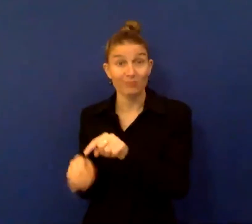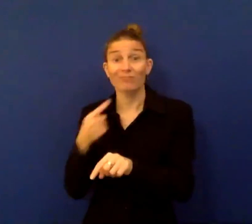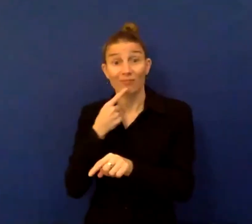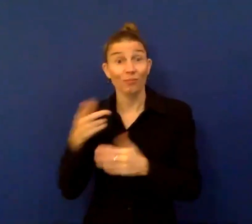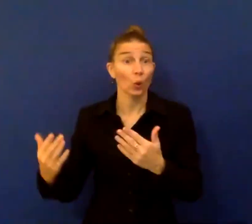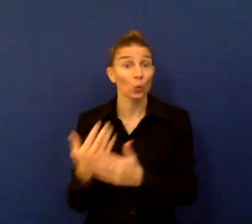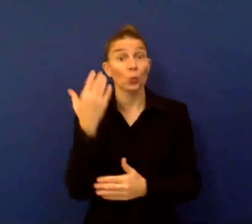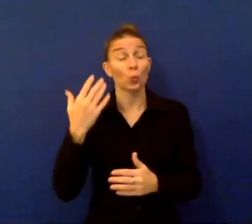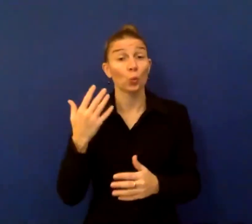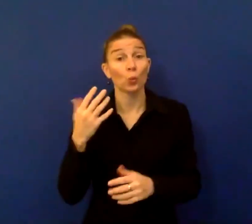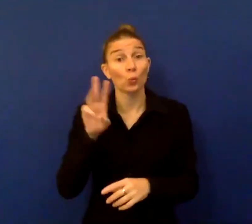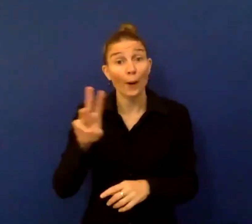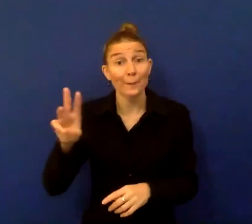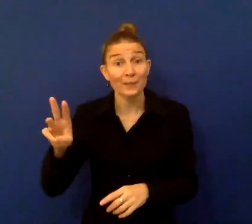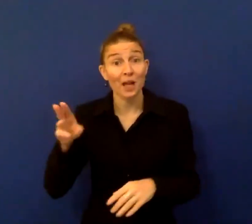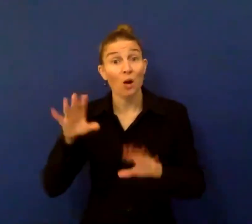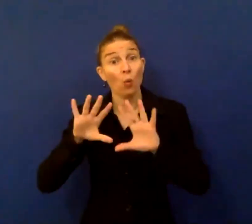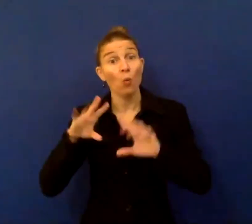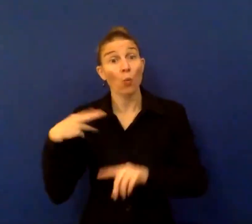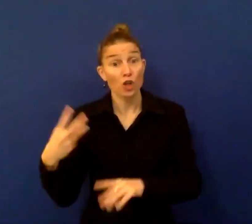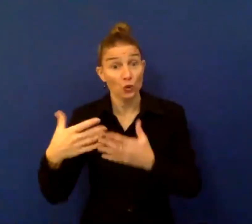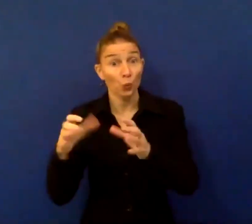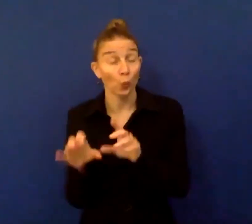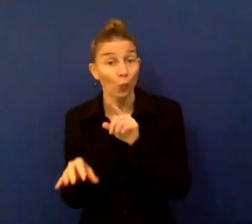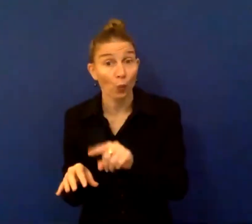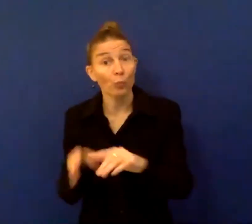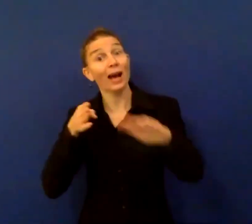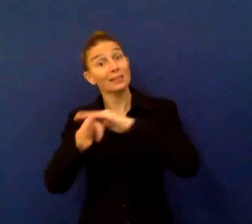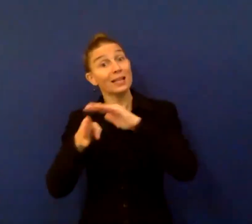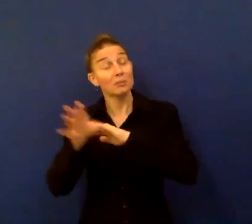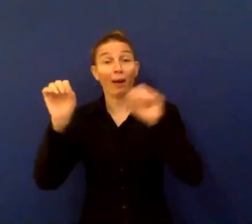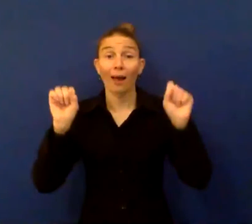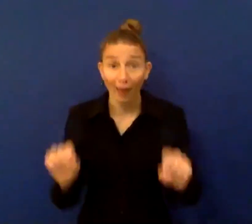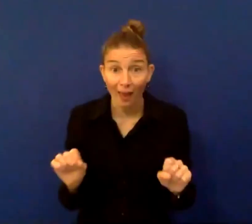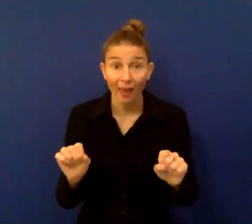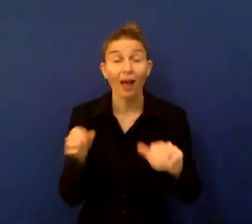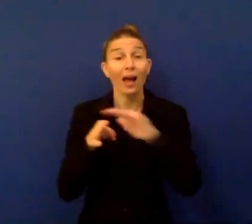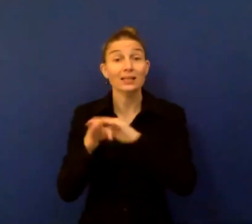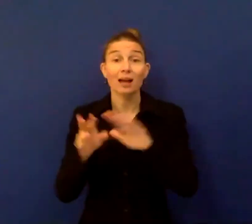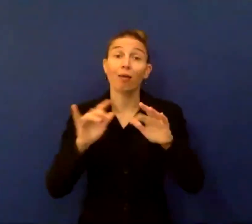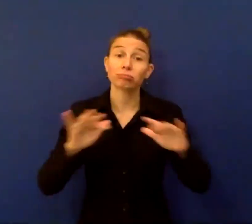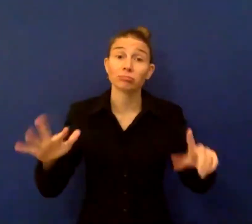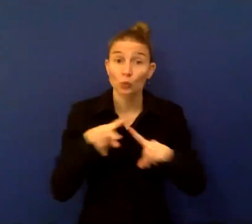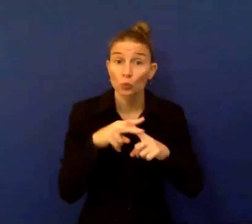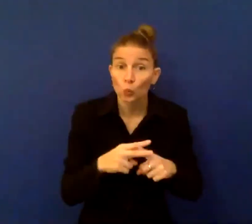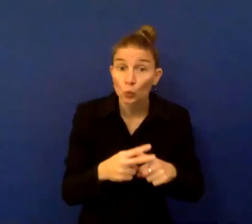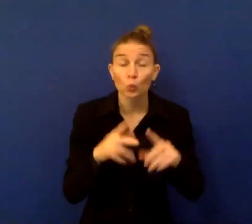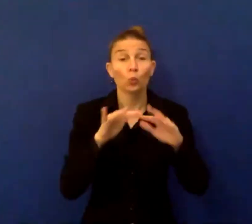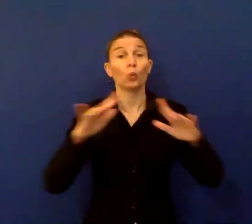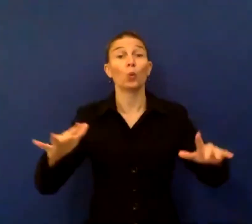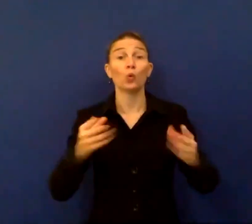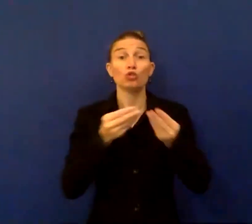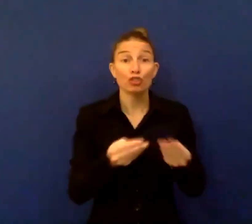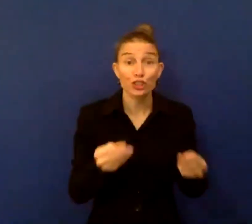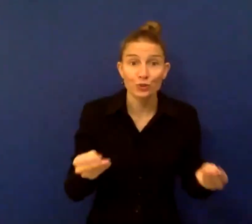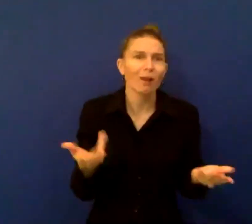of the Washington Group is accessible and that we can access access to the different tools and the different resources that they have. And